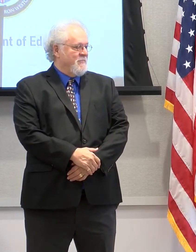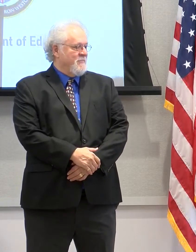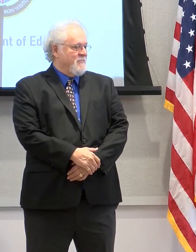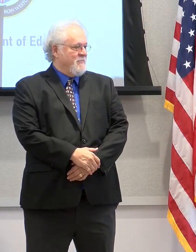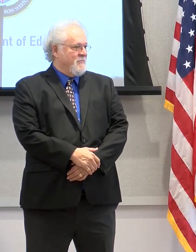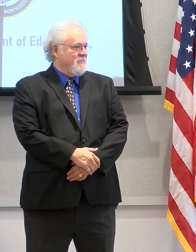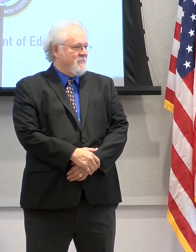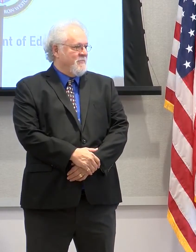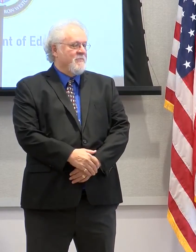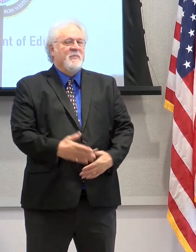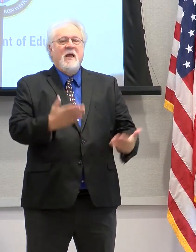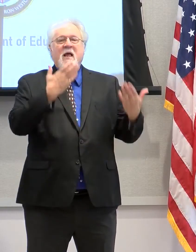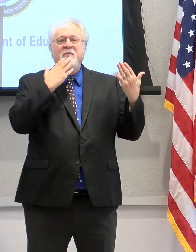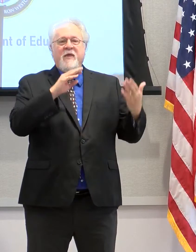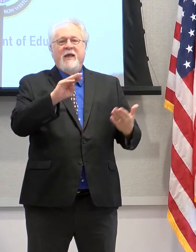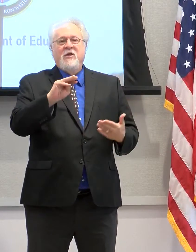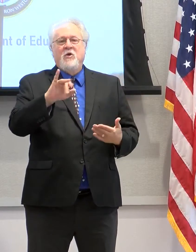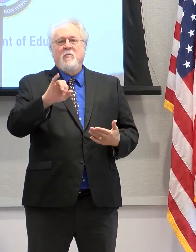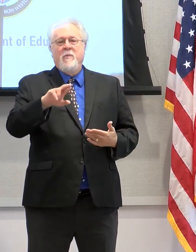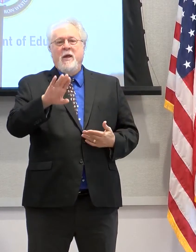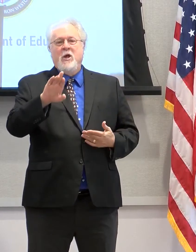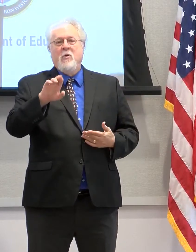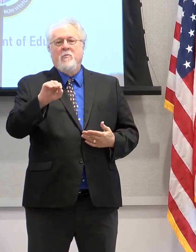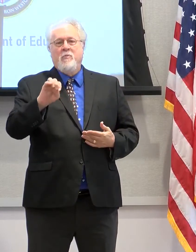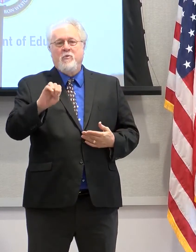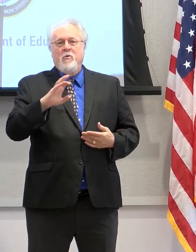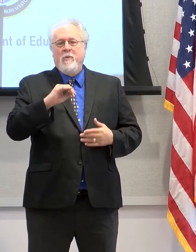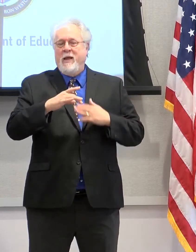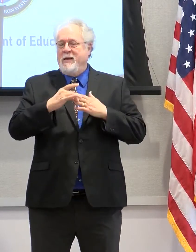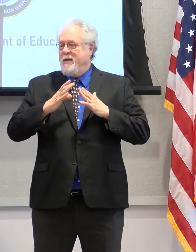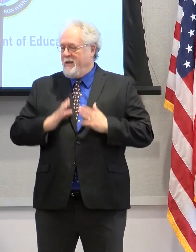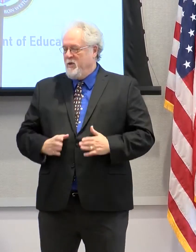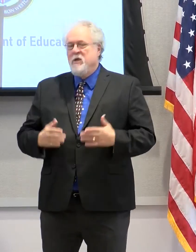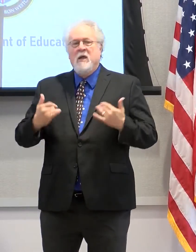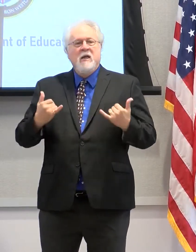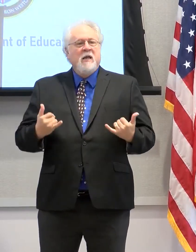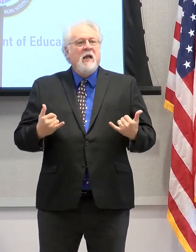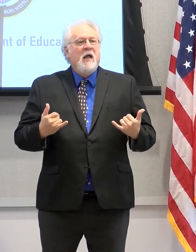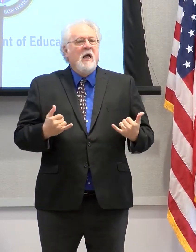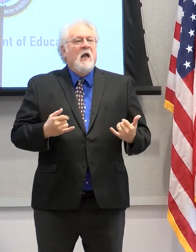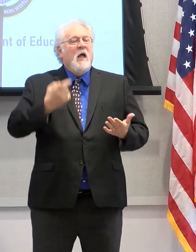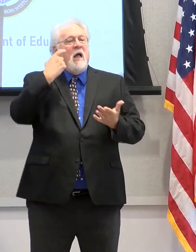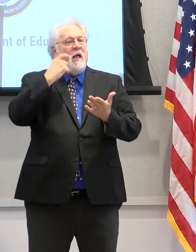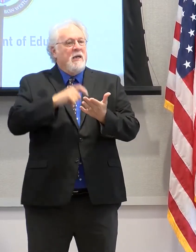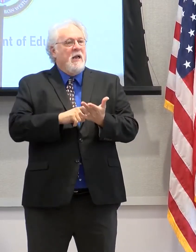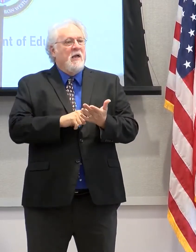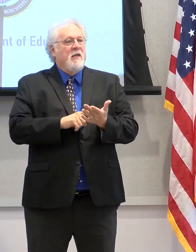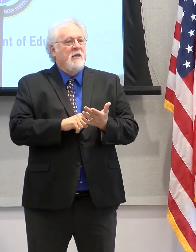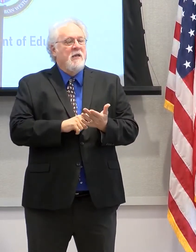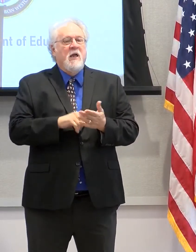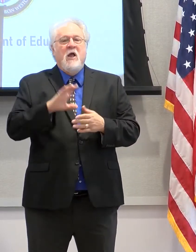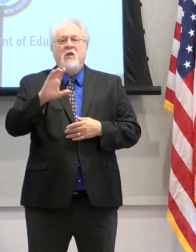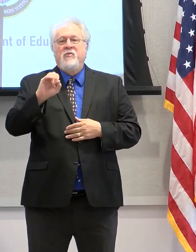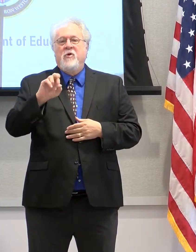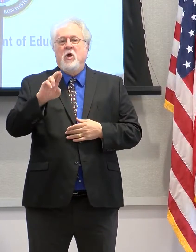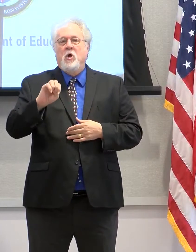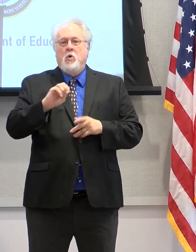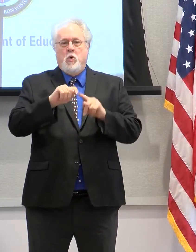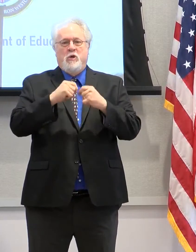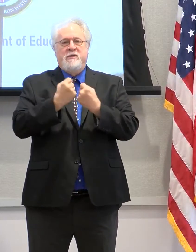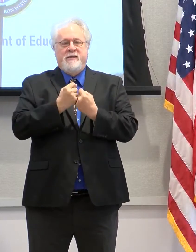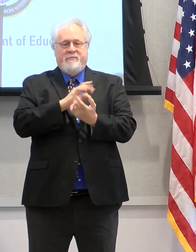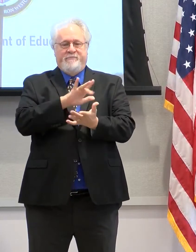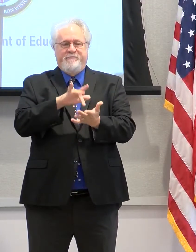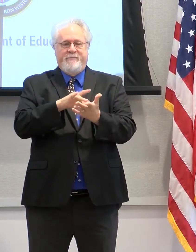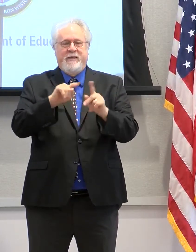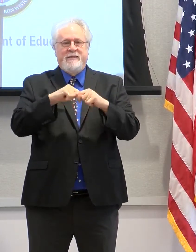Thank you, Mayor Broome, and to all of our leaders. At this time, I want to acknowledge the core team. This is the team